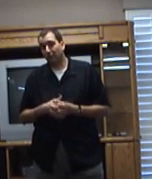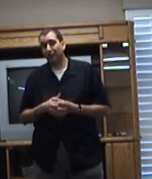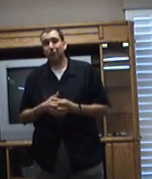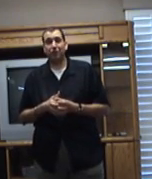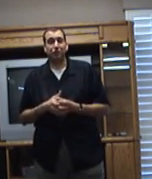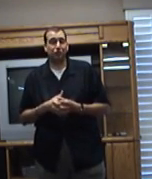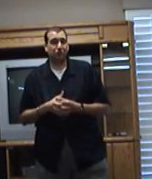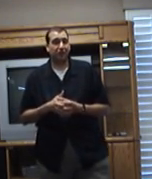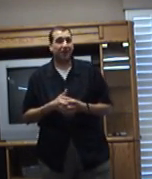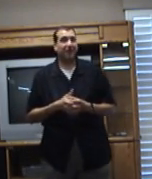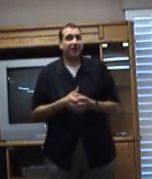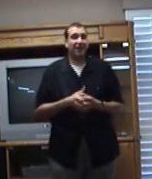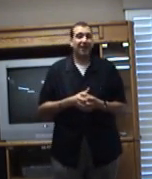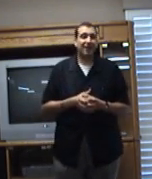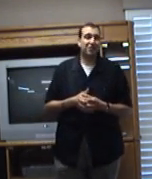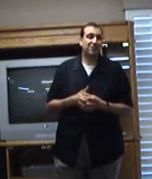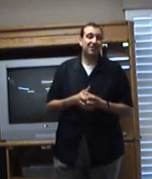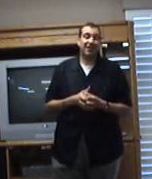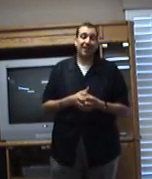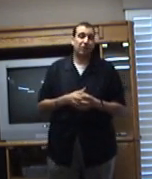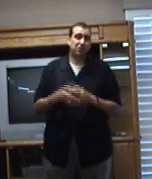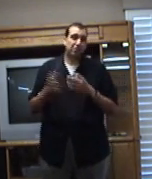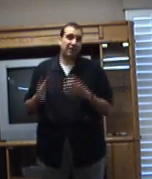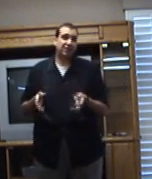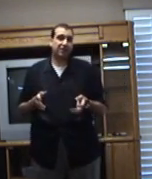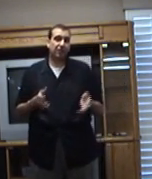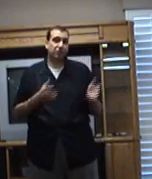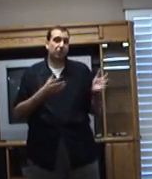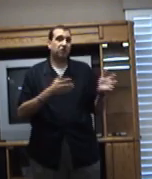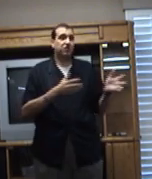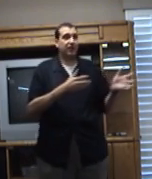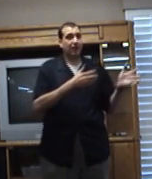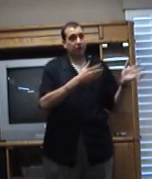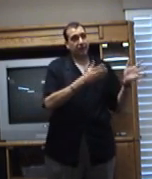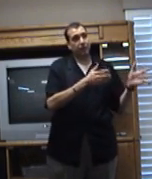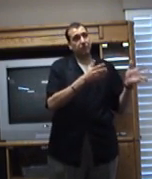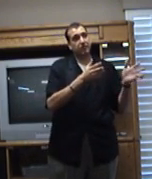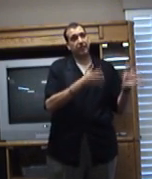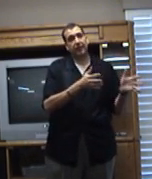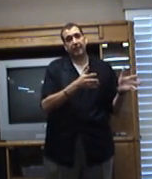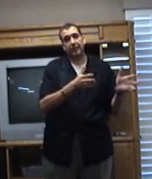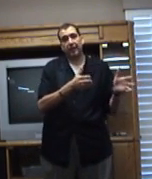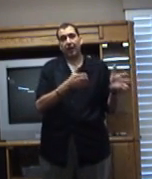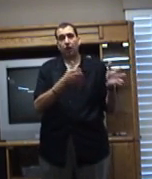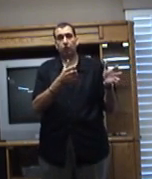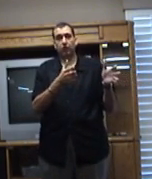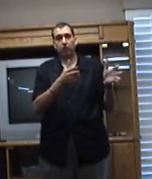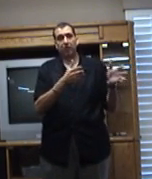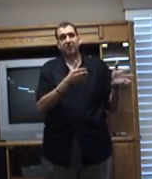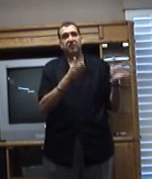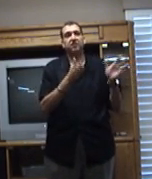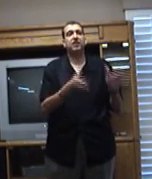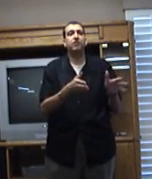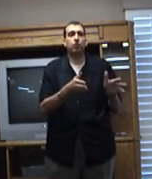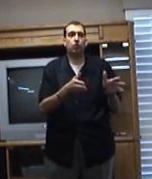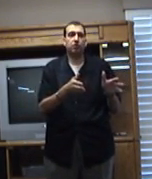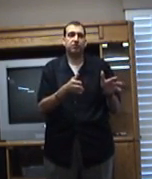who's with his shoes on. And I just, it was amazing, because I was noticing how he was eating, and how, you know, by the seventh course,